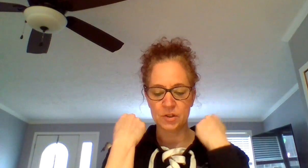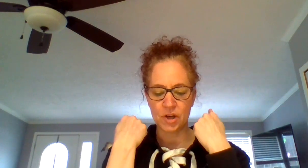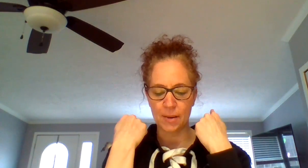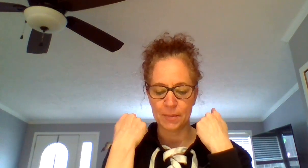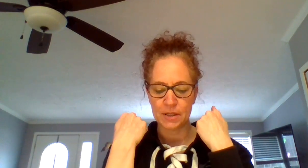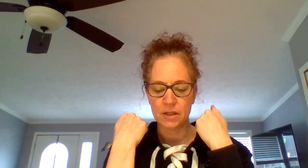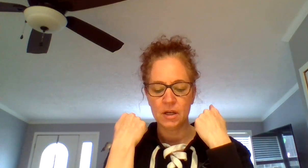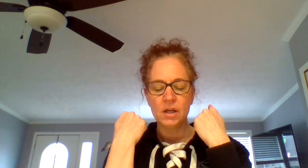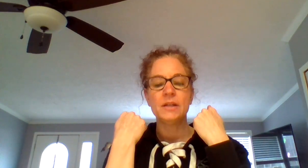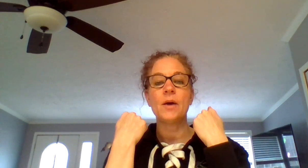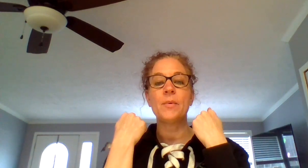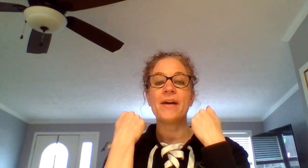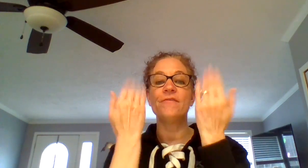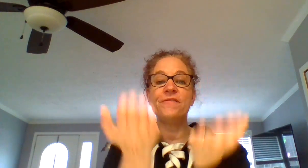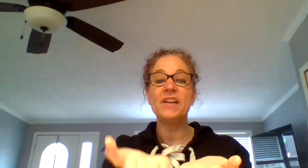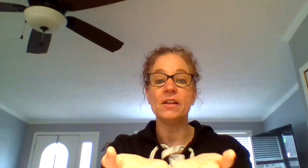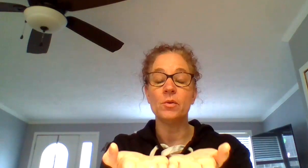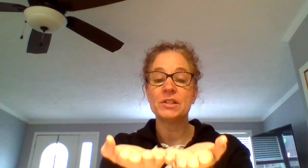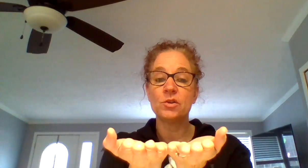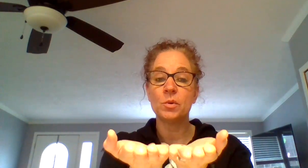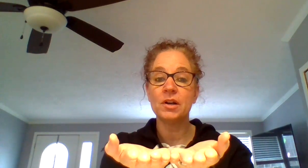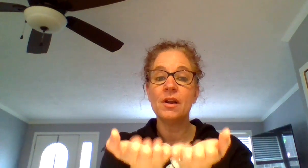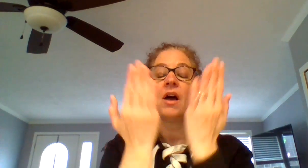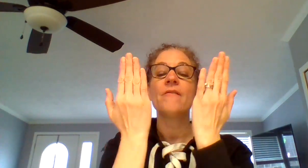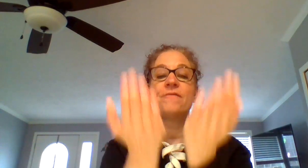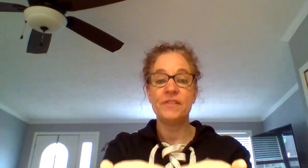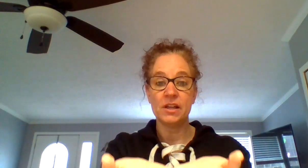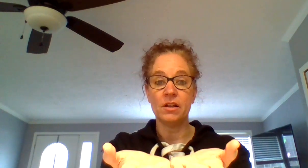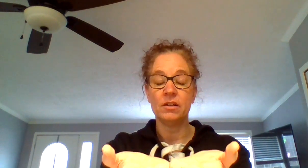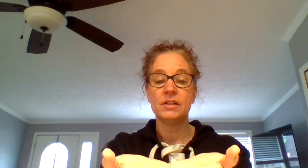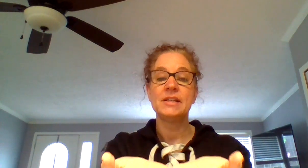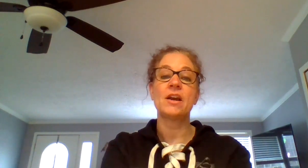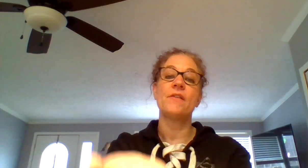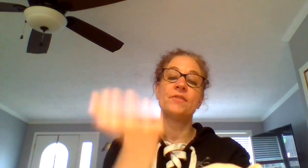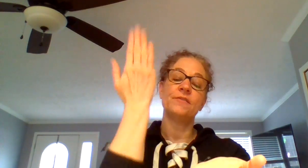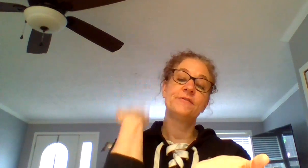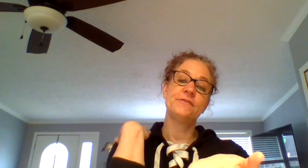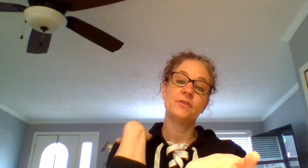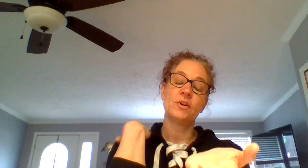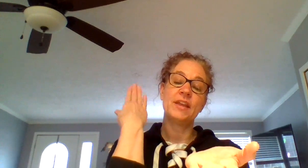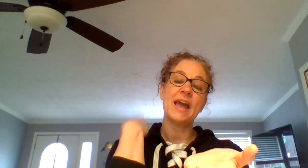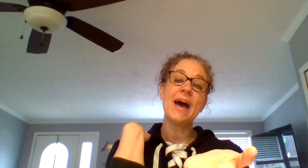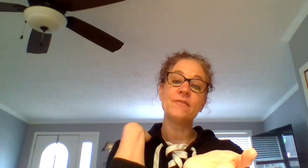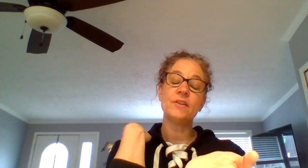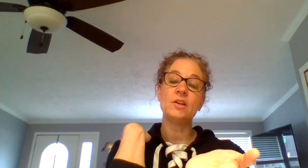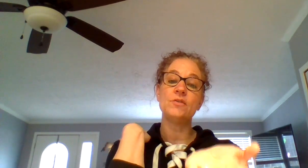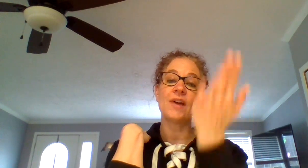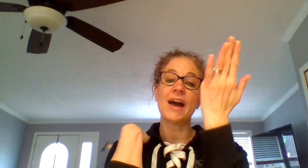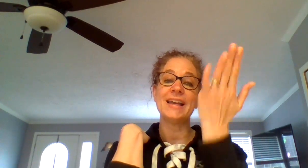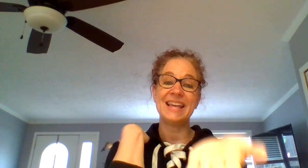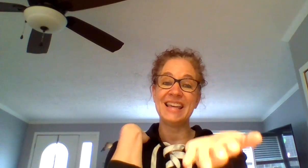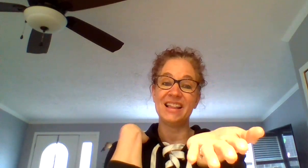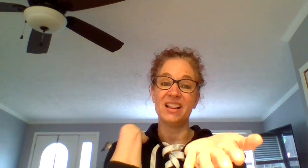Good job. Now we have fill. What's the word? Fill. Take off the F or the F and you've got ill.